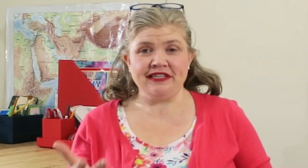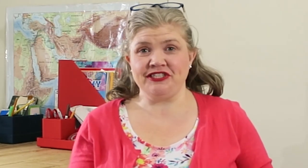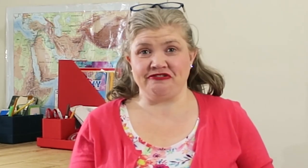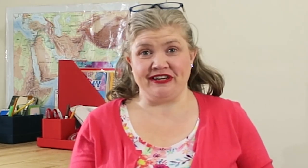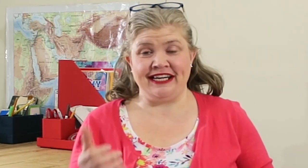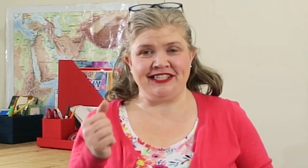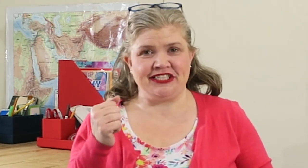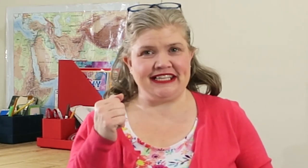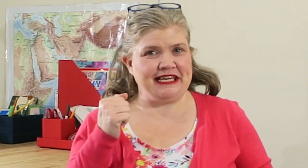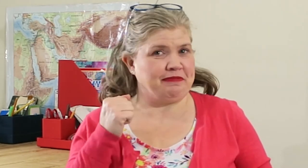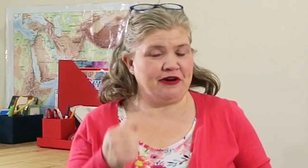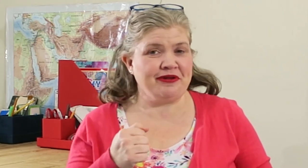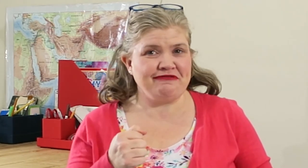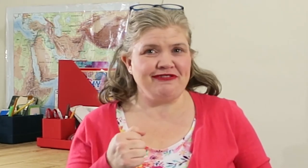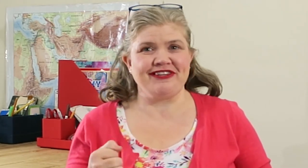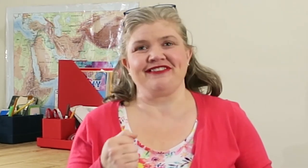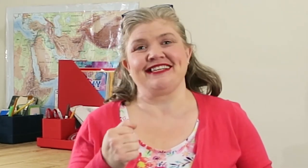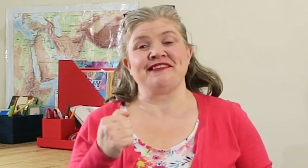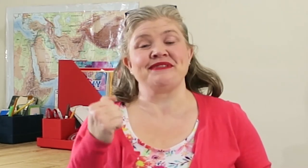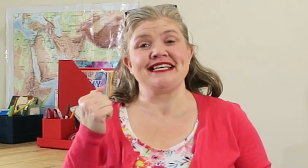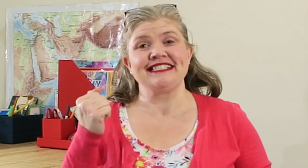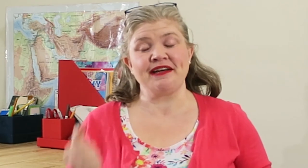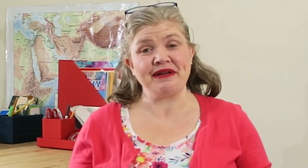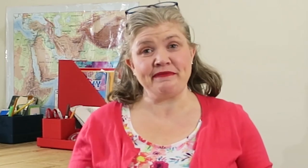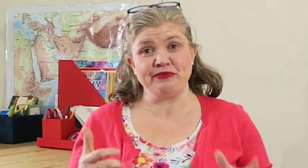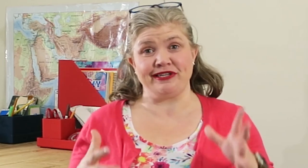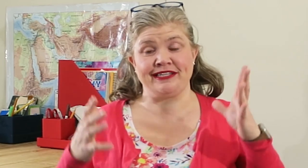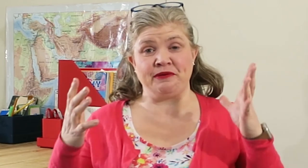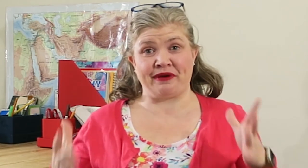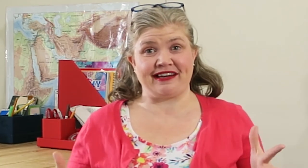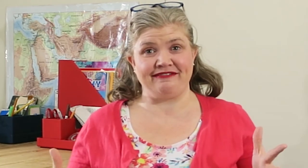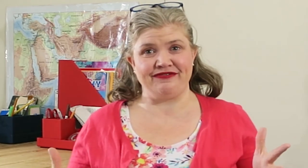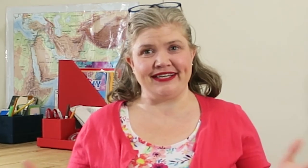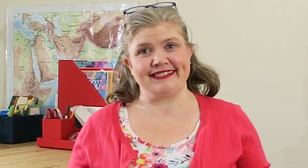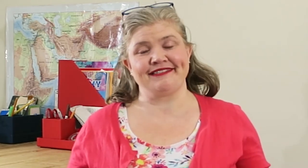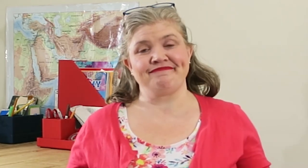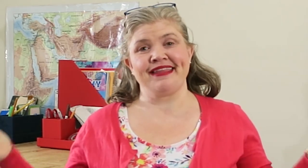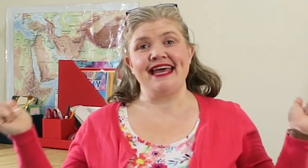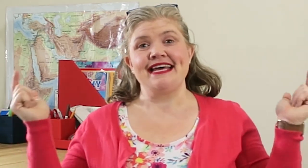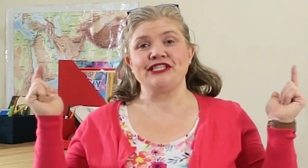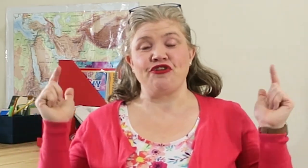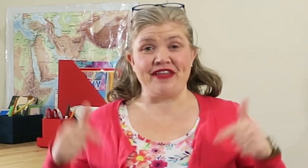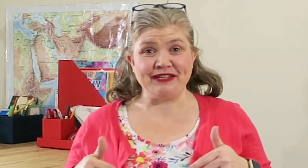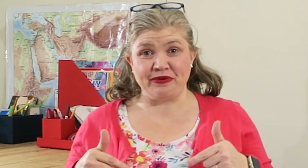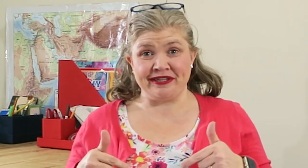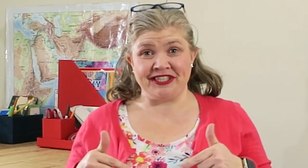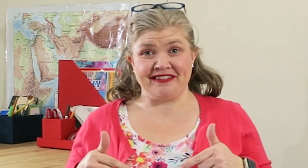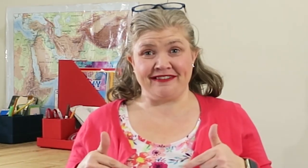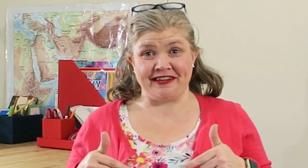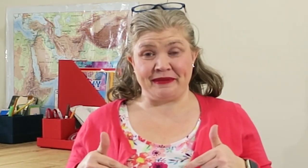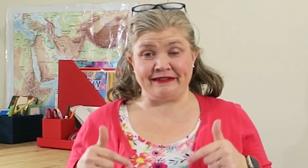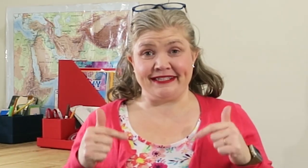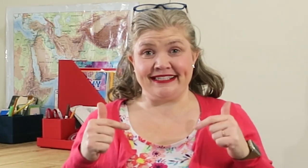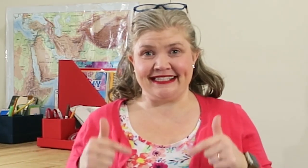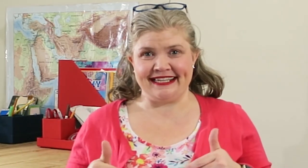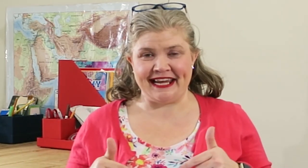is great just to keep going through those hard times, sometimes we just need practical advice. So that's what we're going to talk about today.